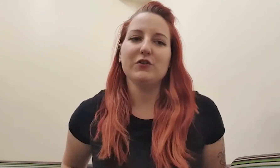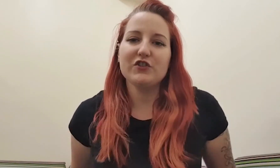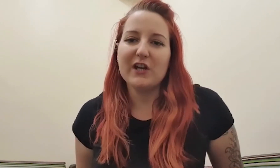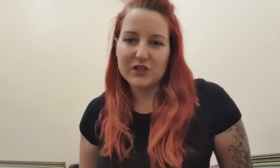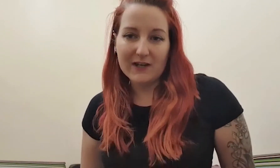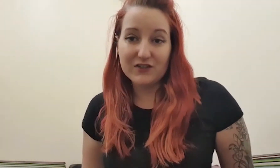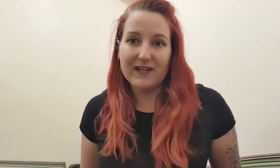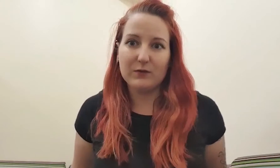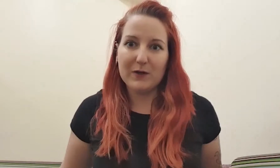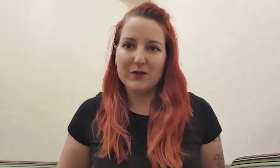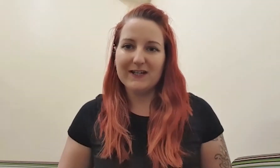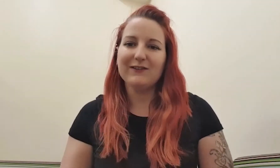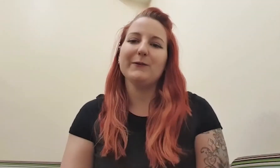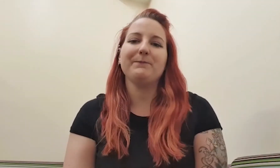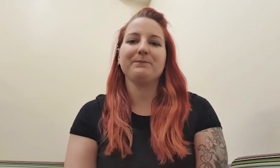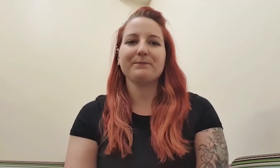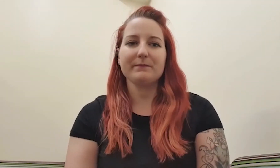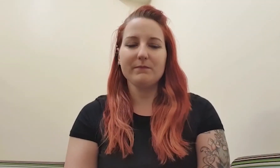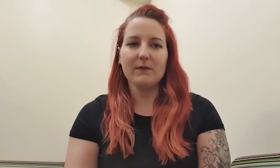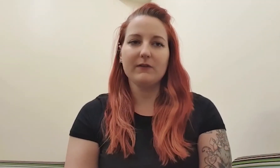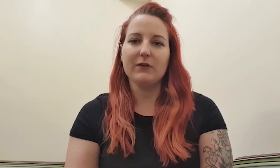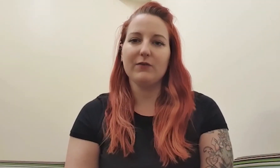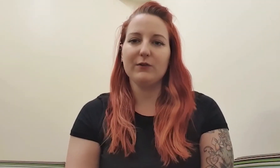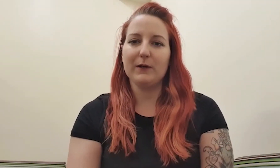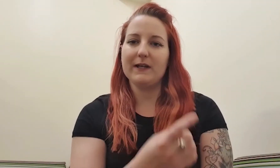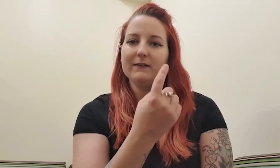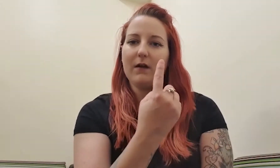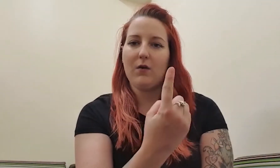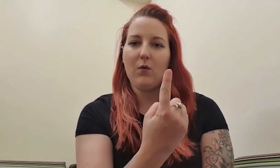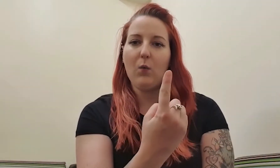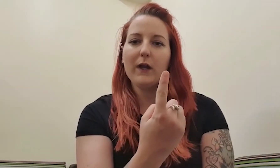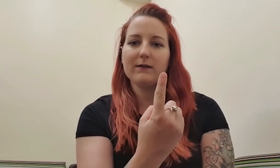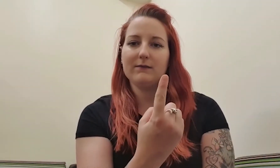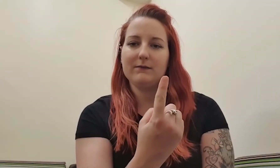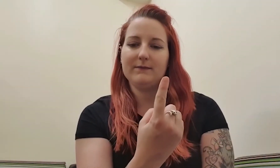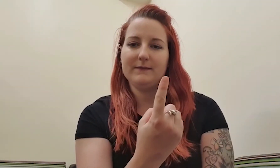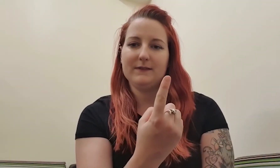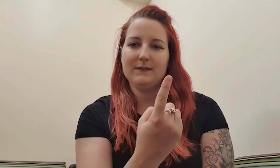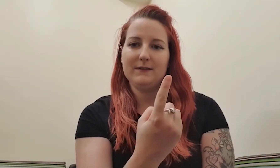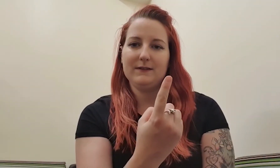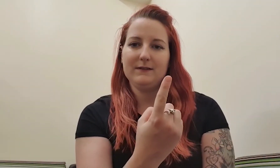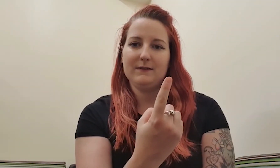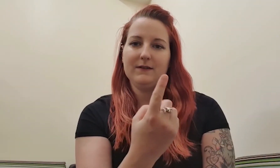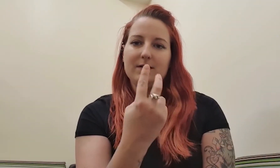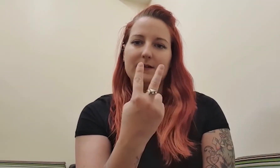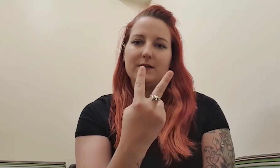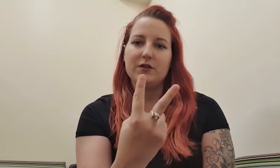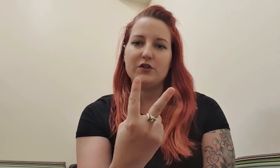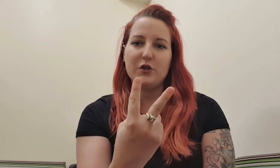just change it as and when you need to. So the first one is 1, 2,